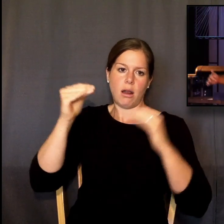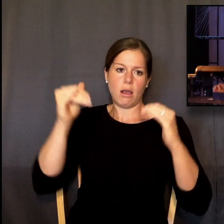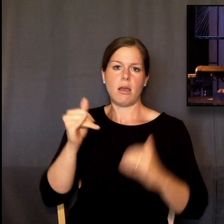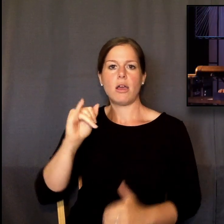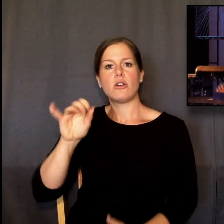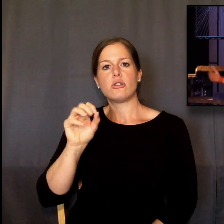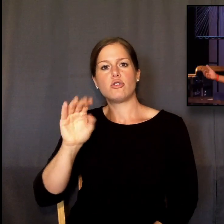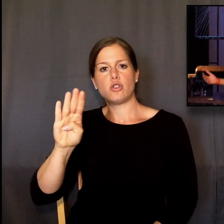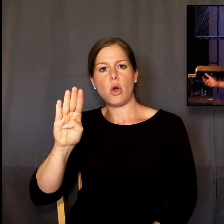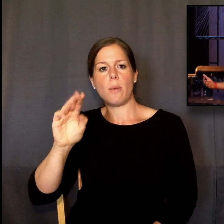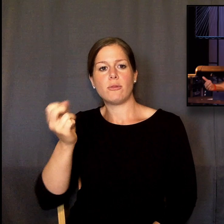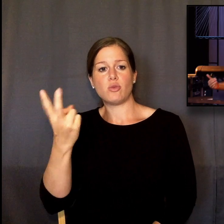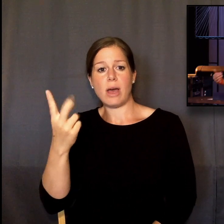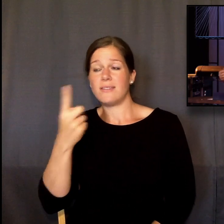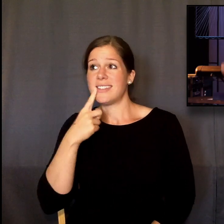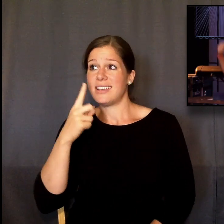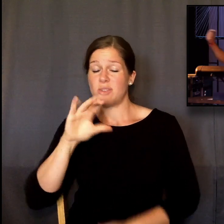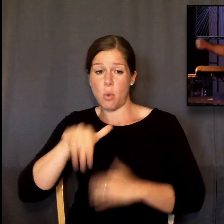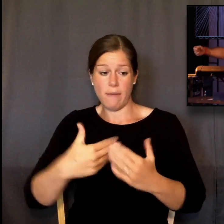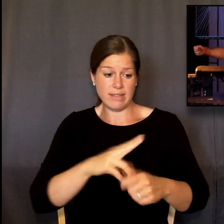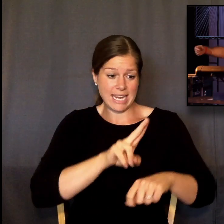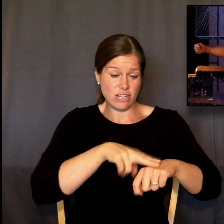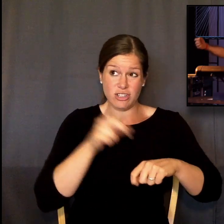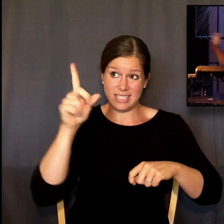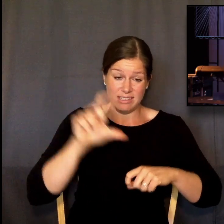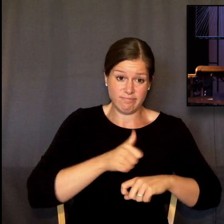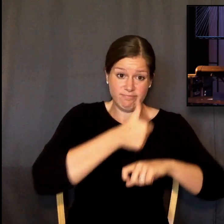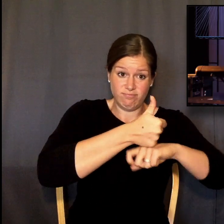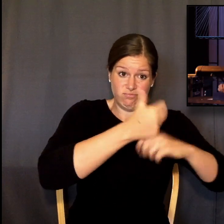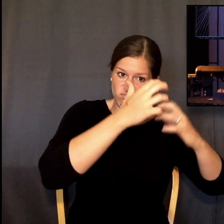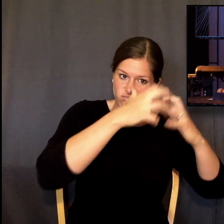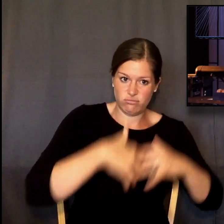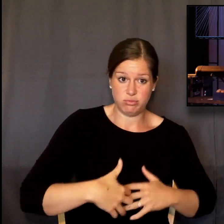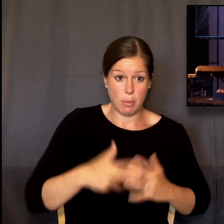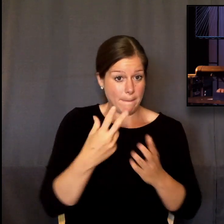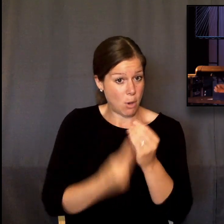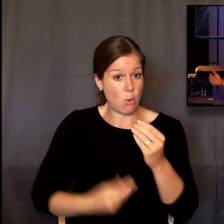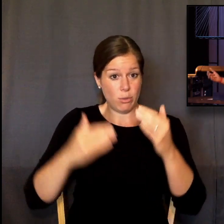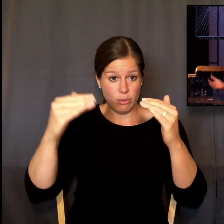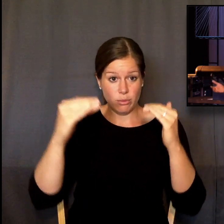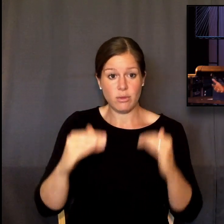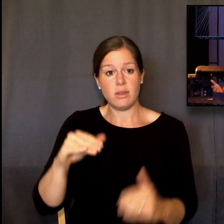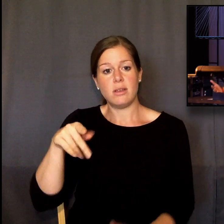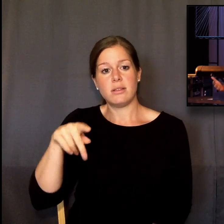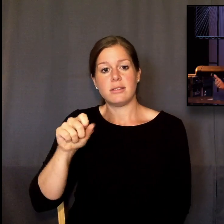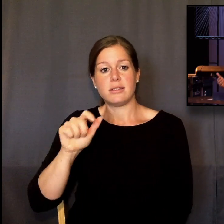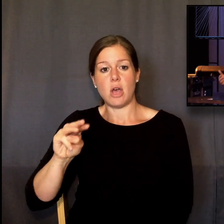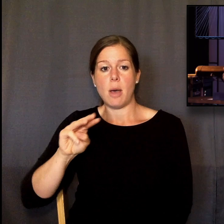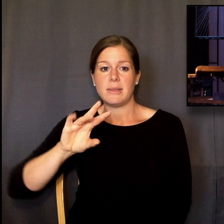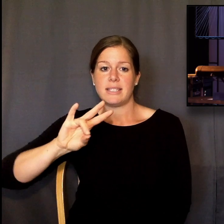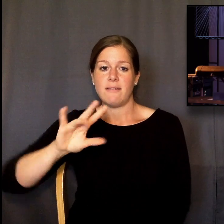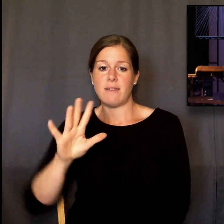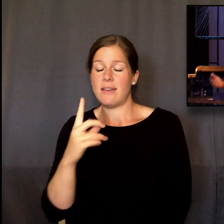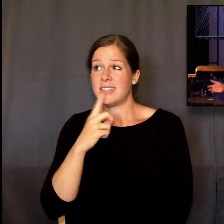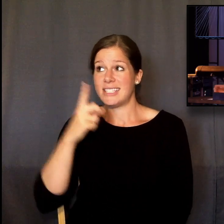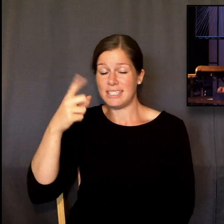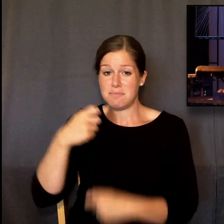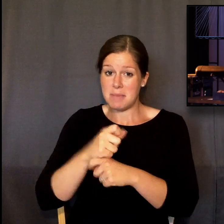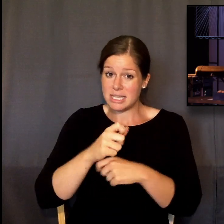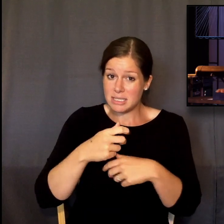nations and brings them down. Daniel 2 says he installs some rulers and dethrones others. Psalm 75 says God makes people poor or rich.